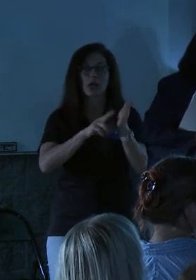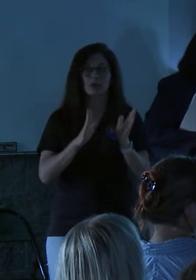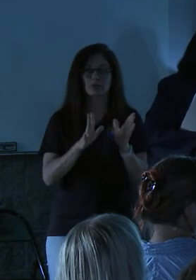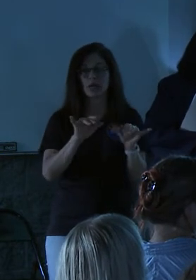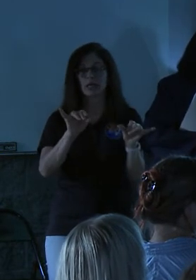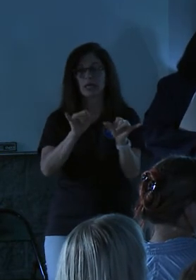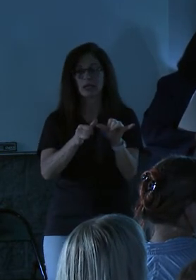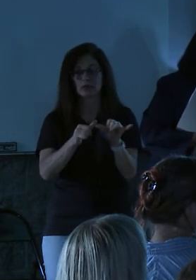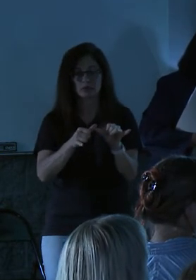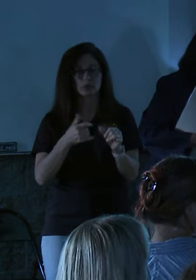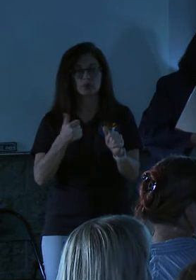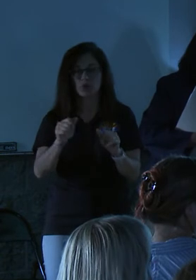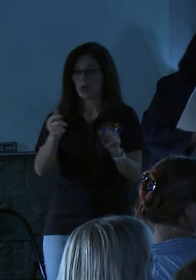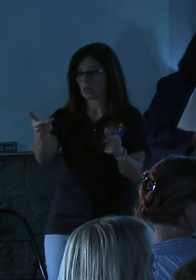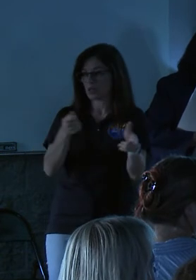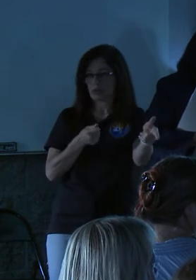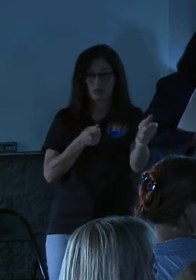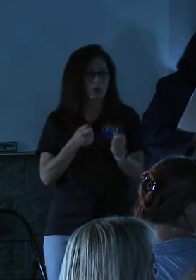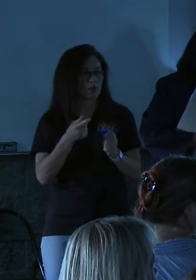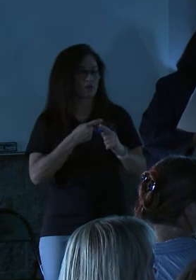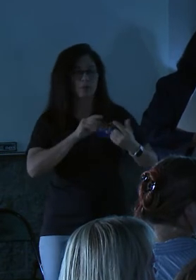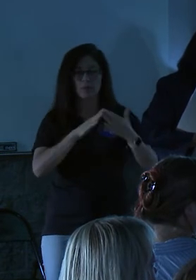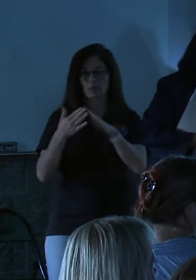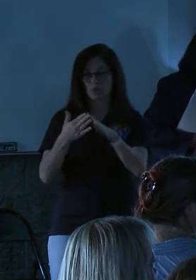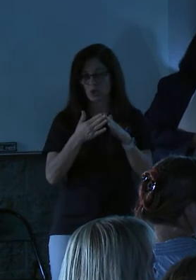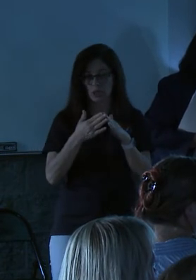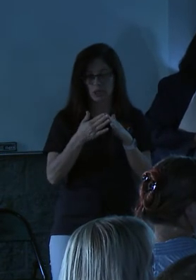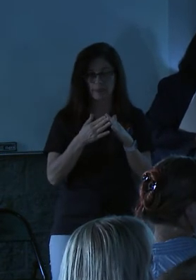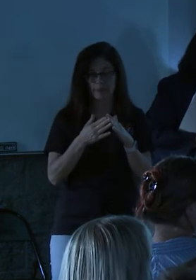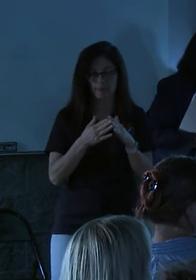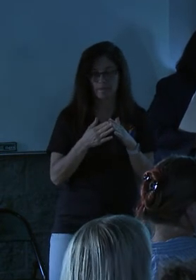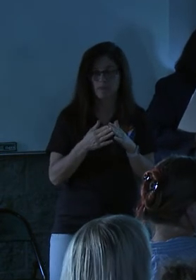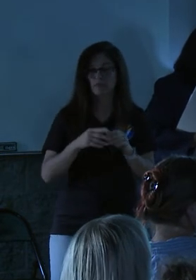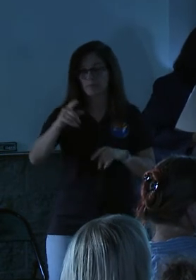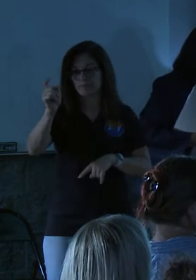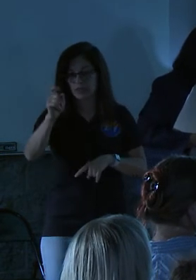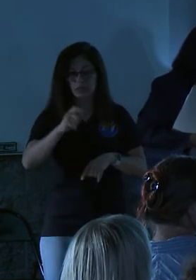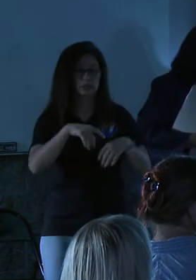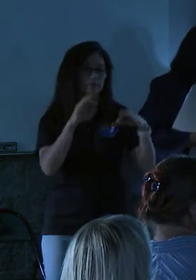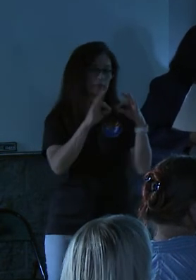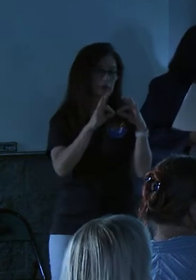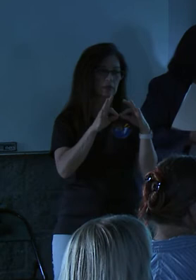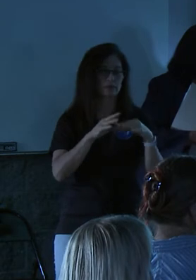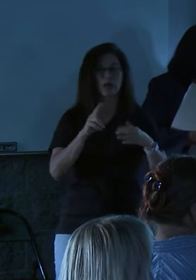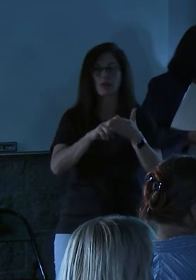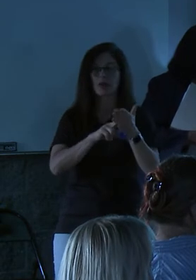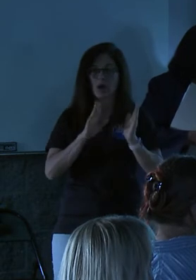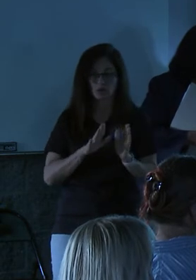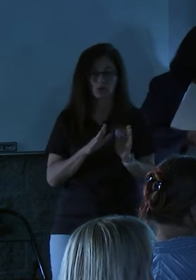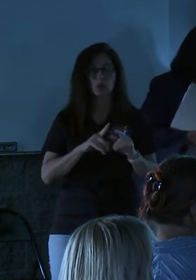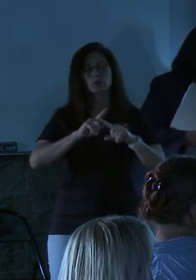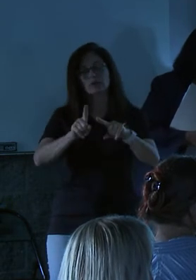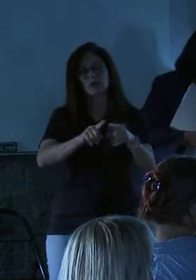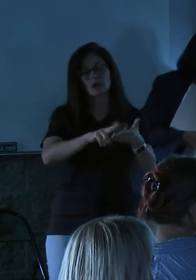engineering firms, we tried to pull from the community as a whole in Phoenix and Flagstaff and the contractors. So